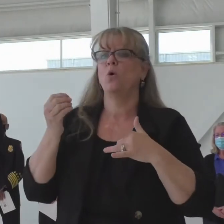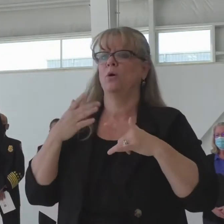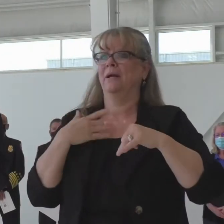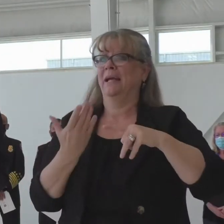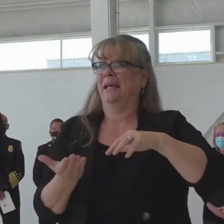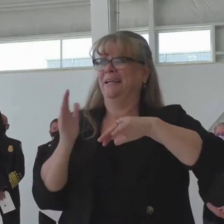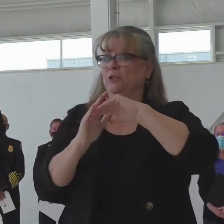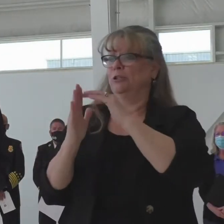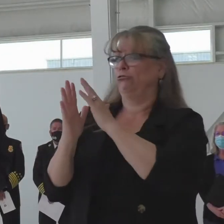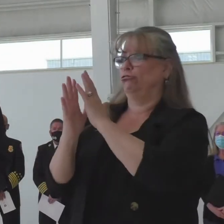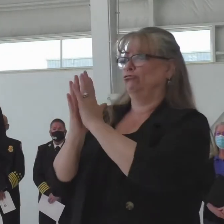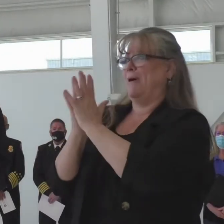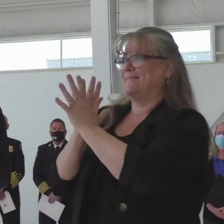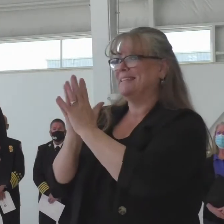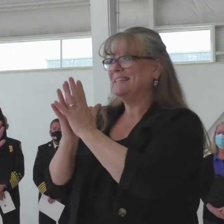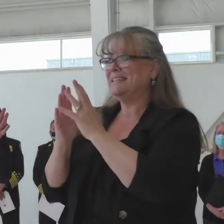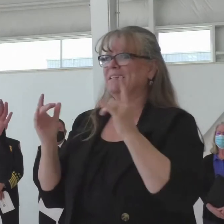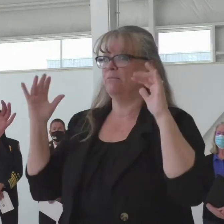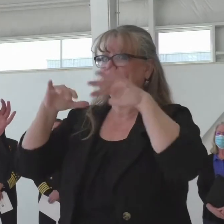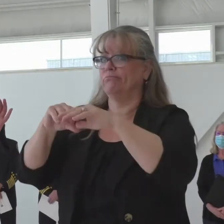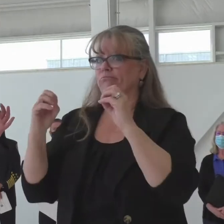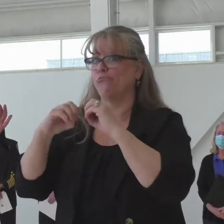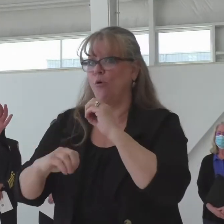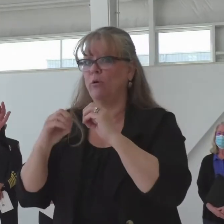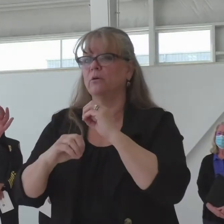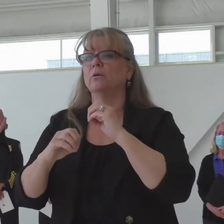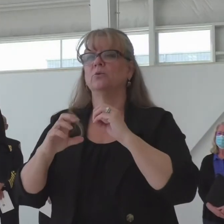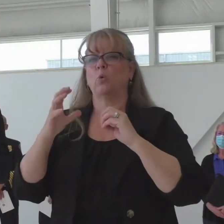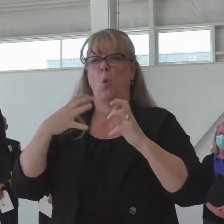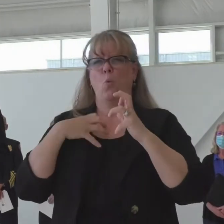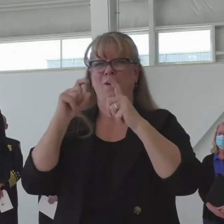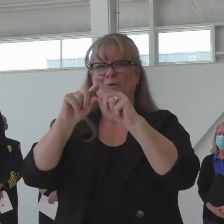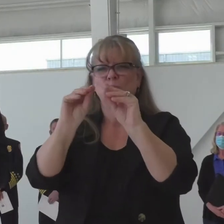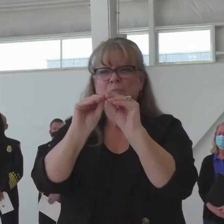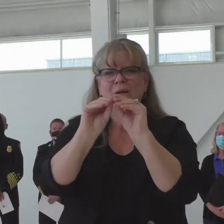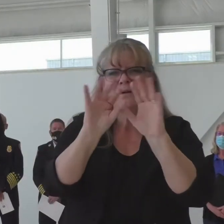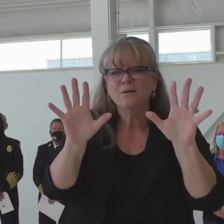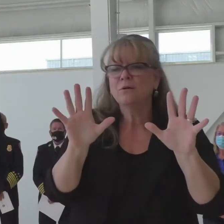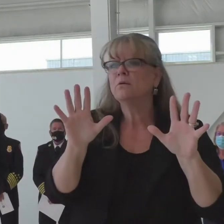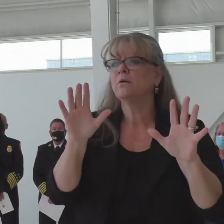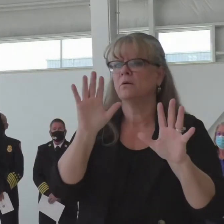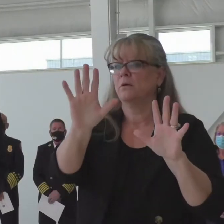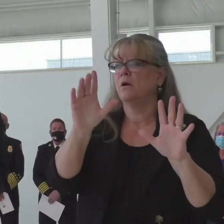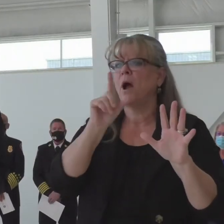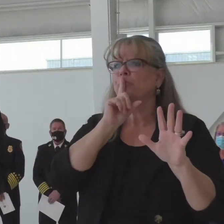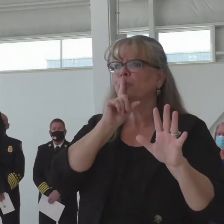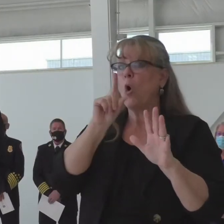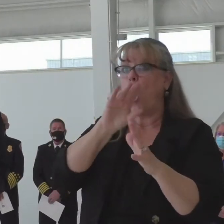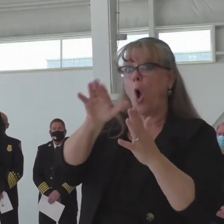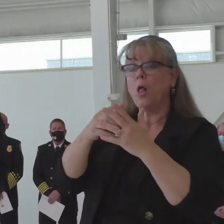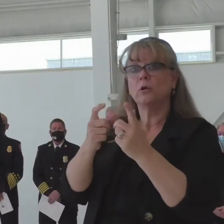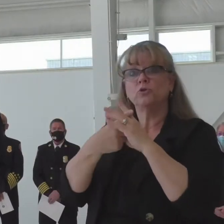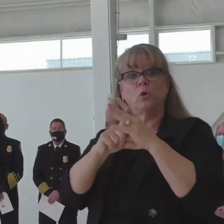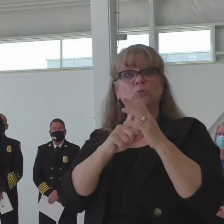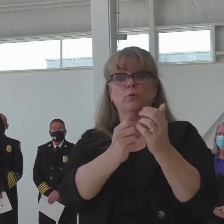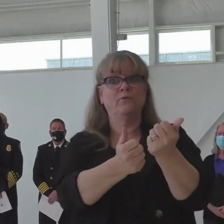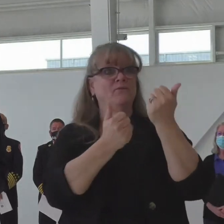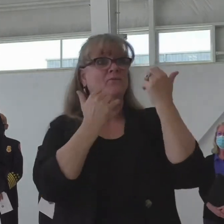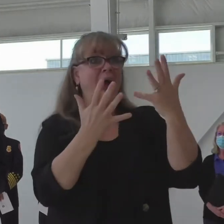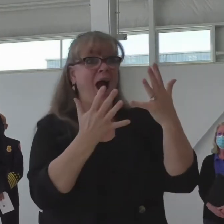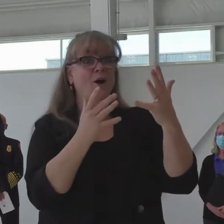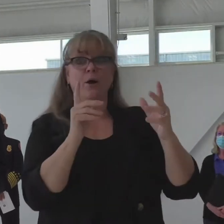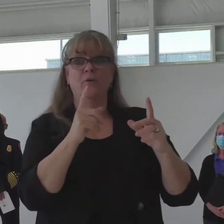not all wildfires are caused by humans, the majority of wildfires are caused by humans.